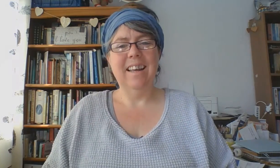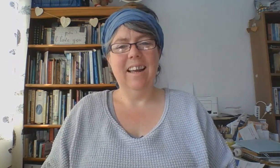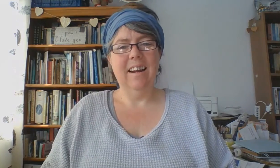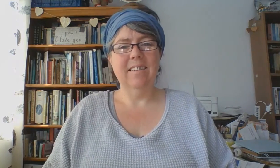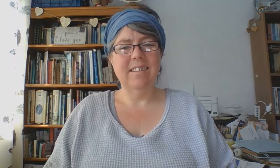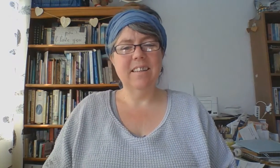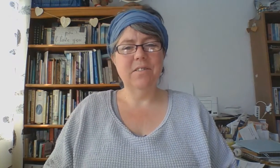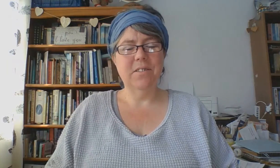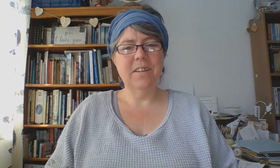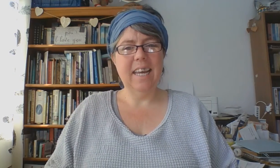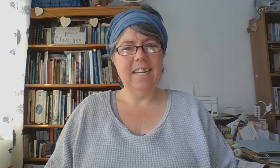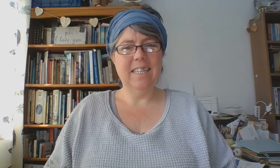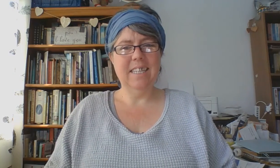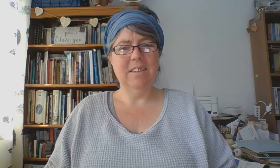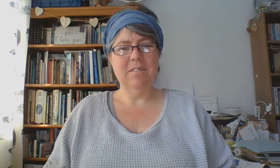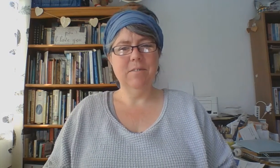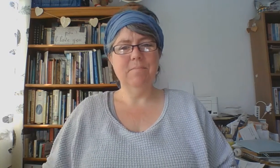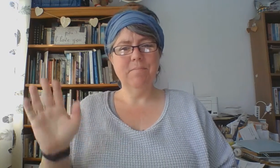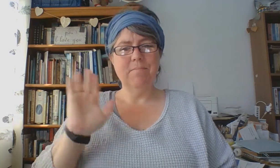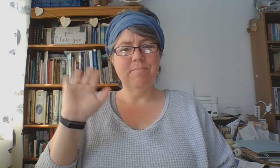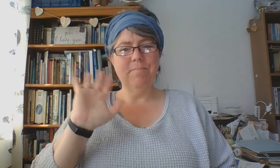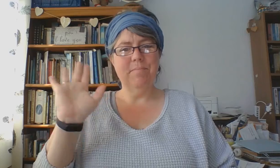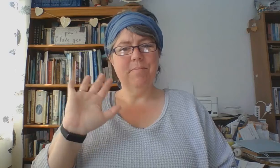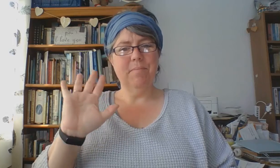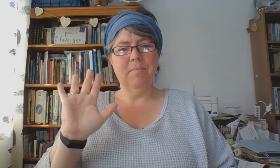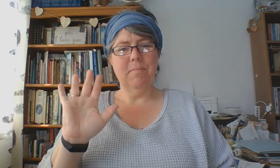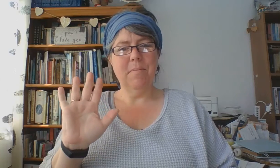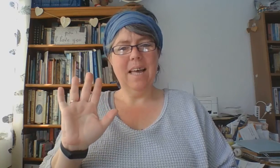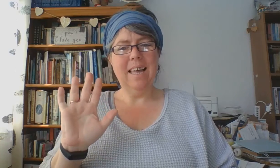and I'll see you all again soon. Bye.